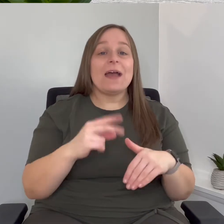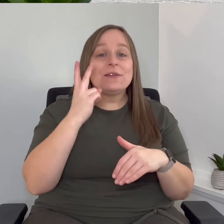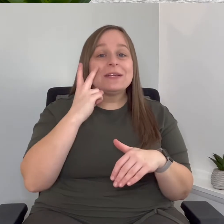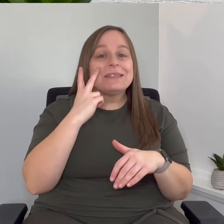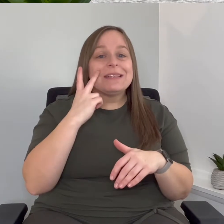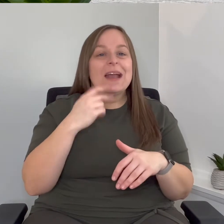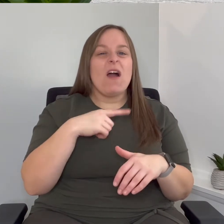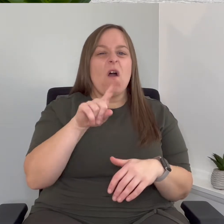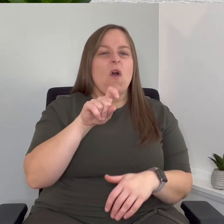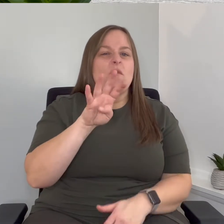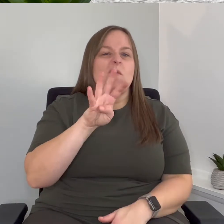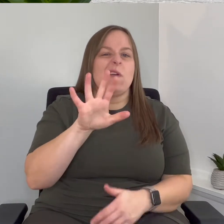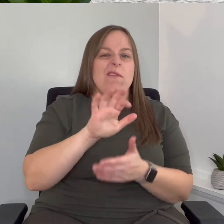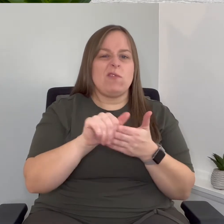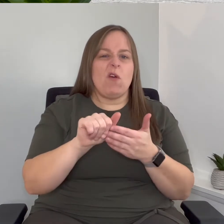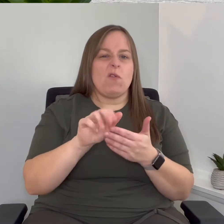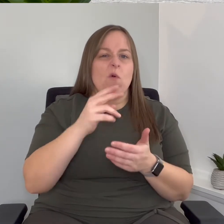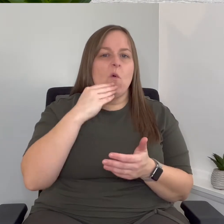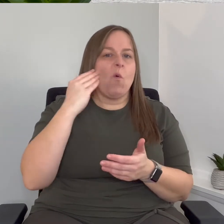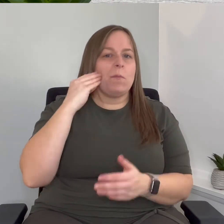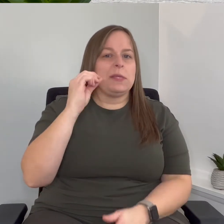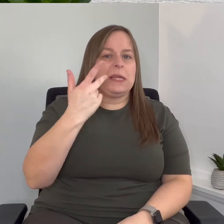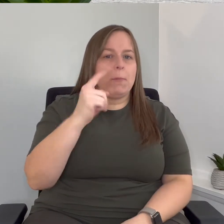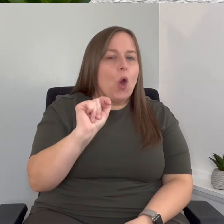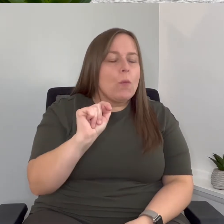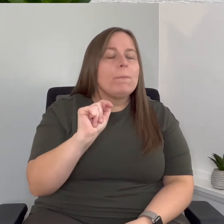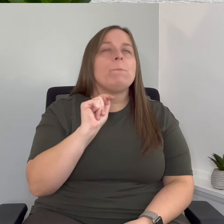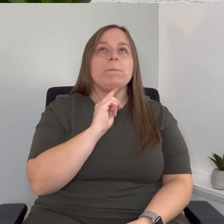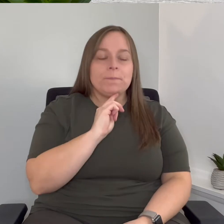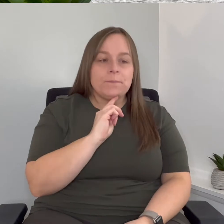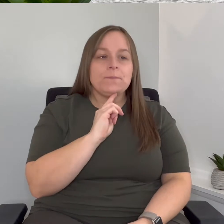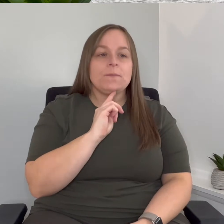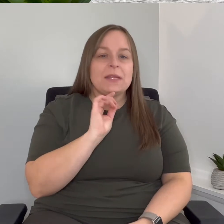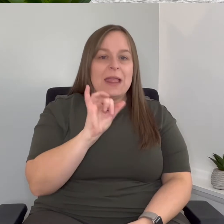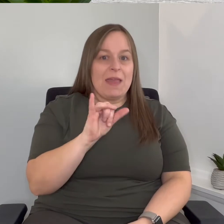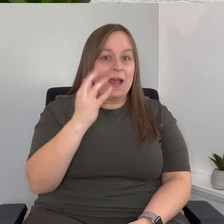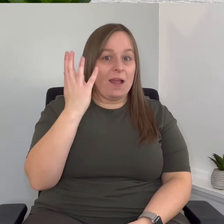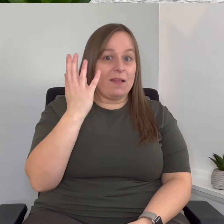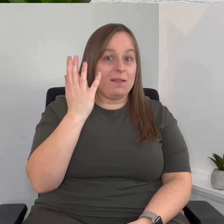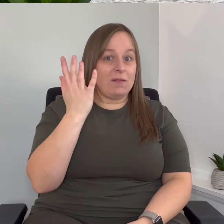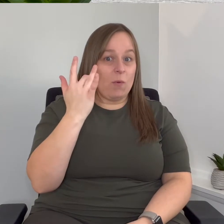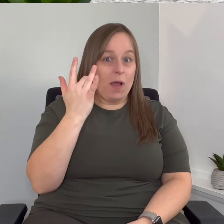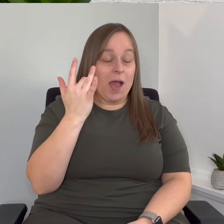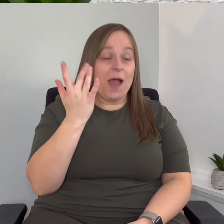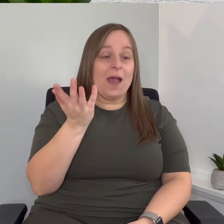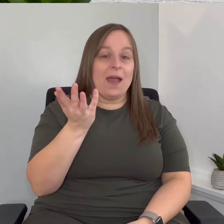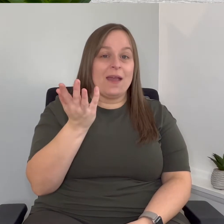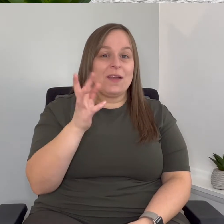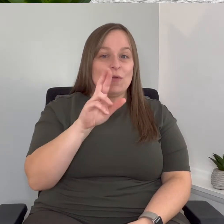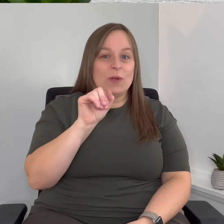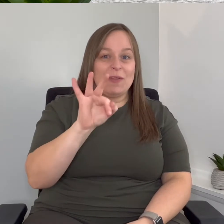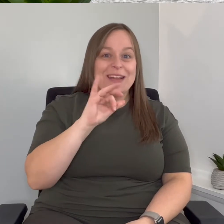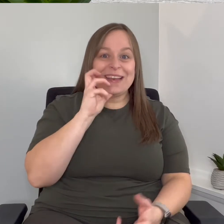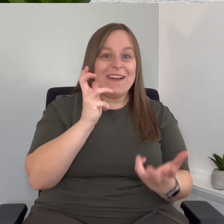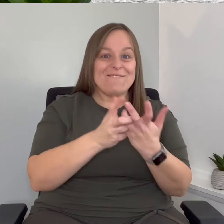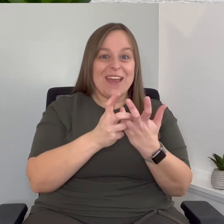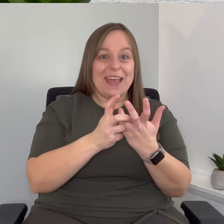here that we had $145 that we spent at Home Depot and this is because the refrigerator didn't fit into